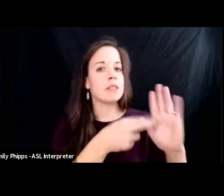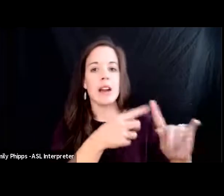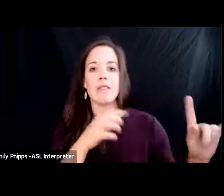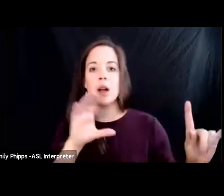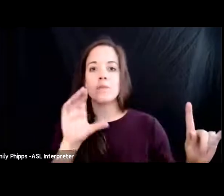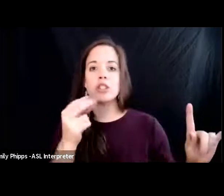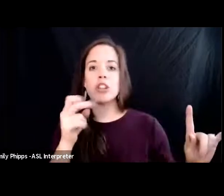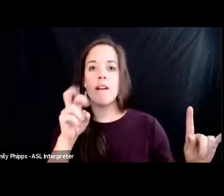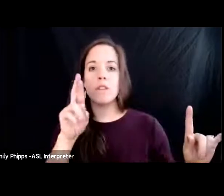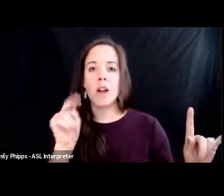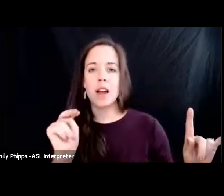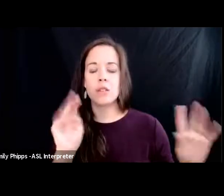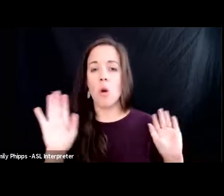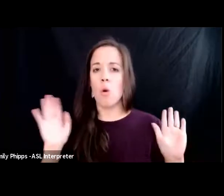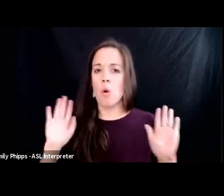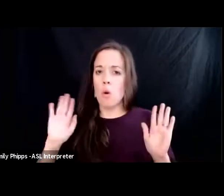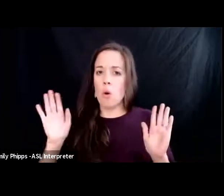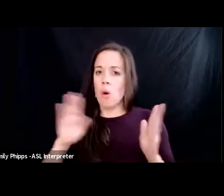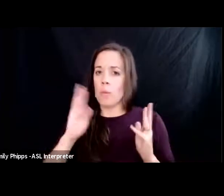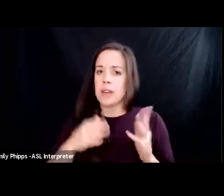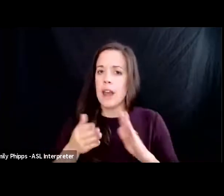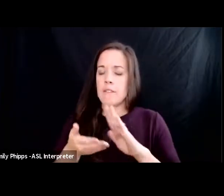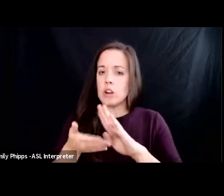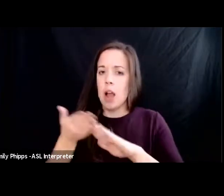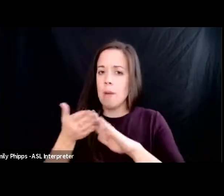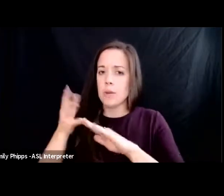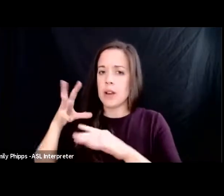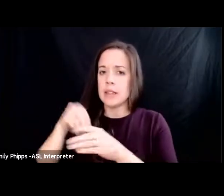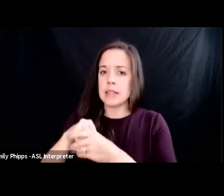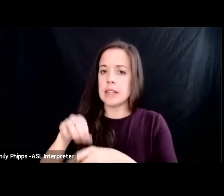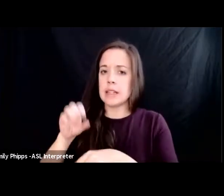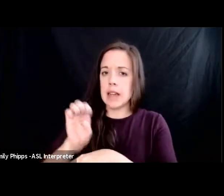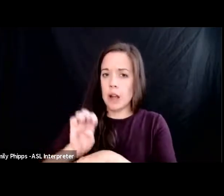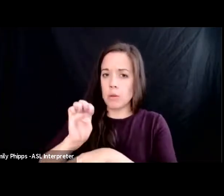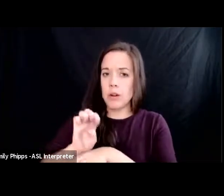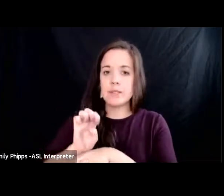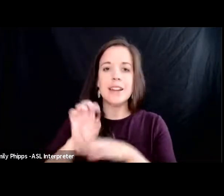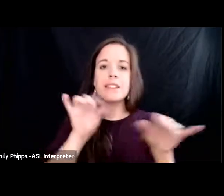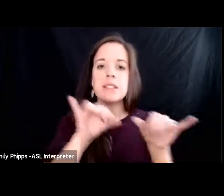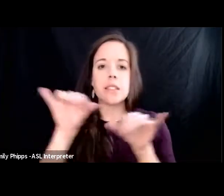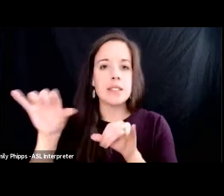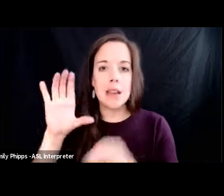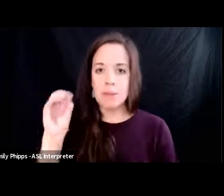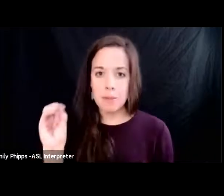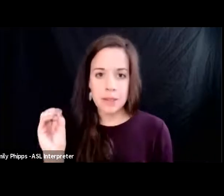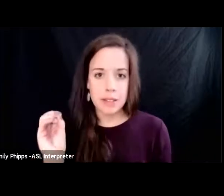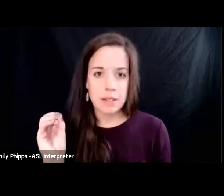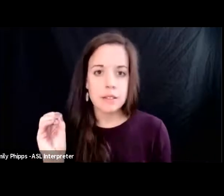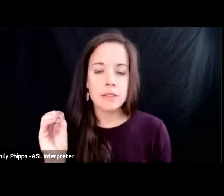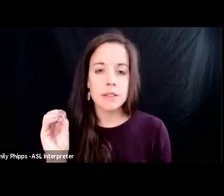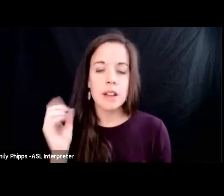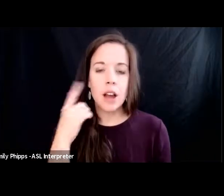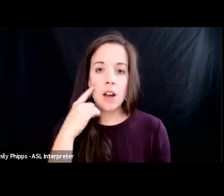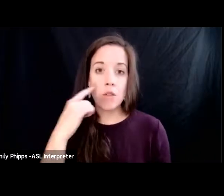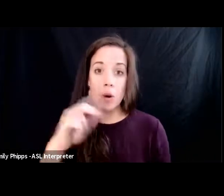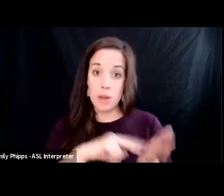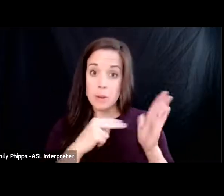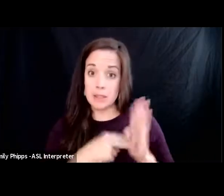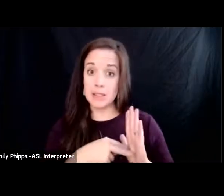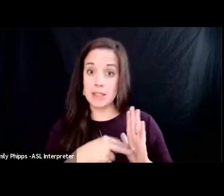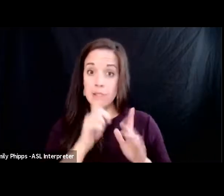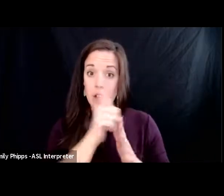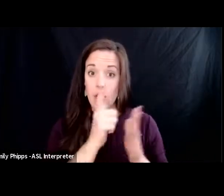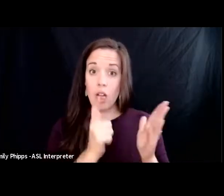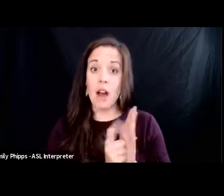say we never operated in ecuador that was a different company it's the same company and for the purposes of the law it's